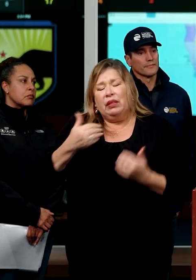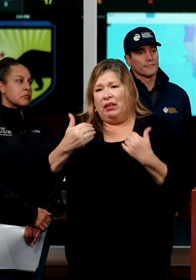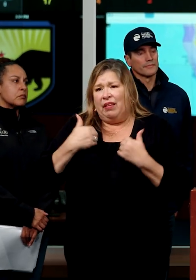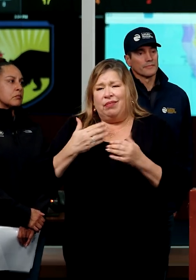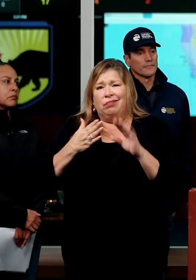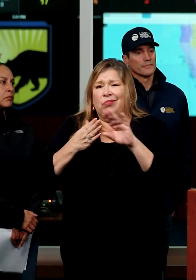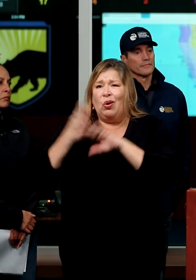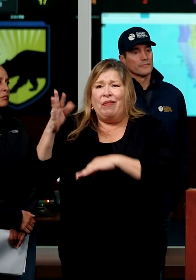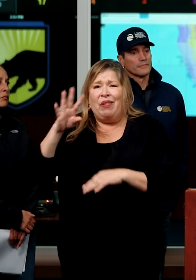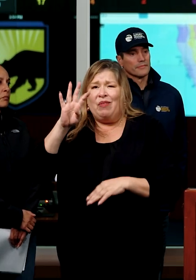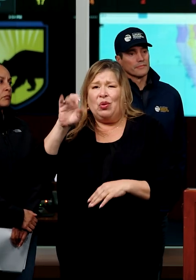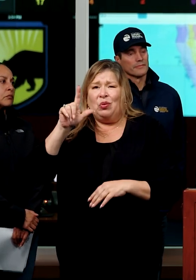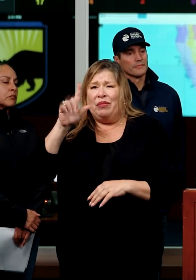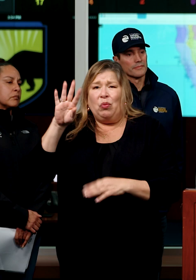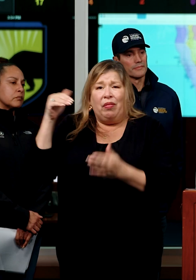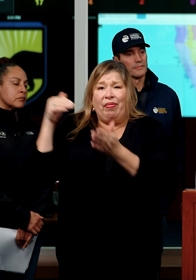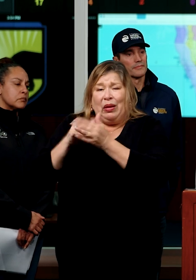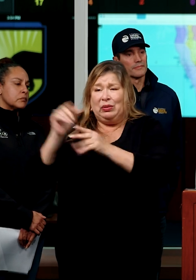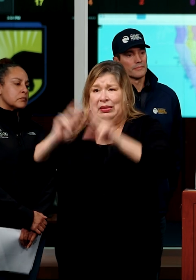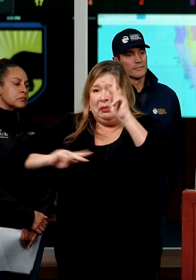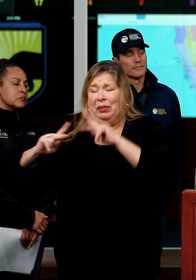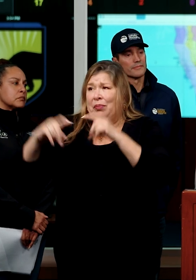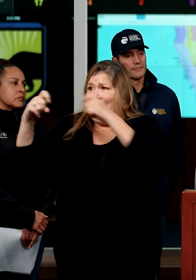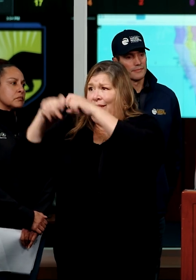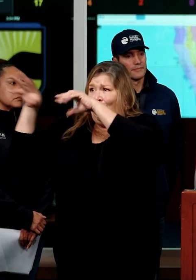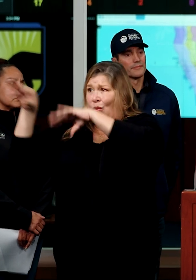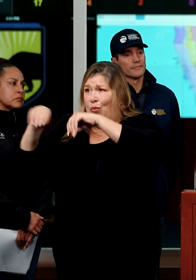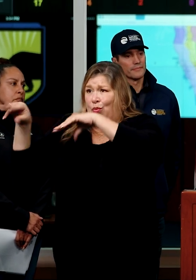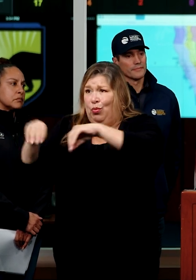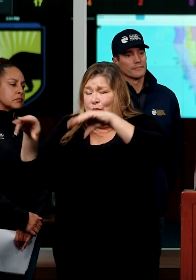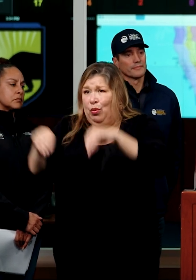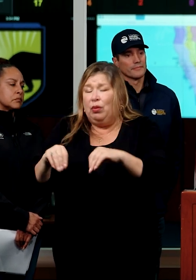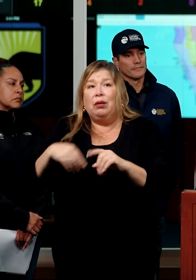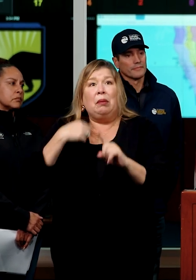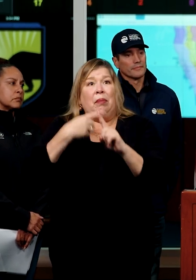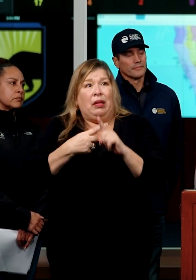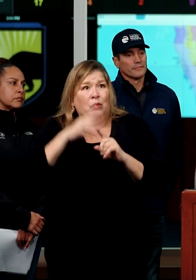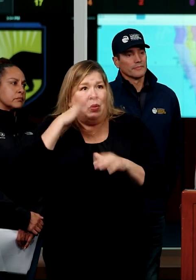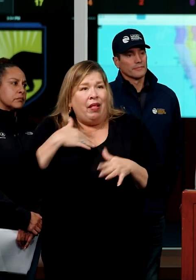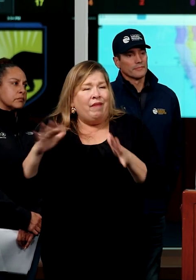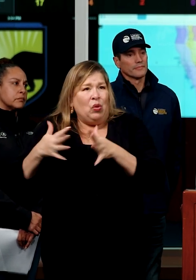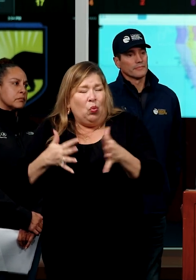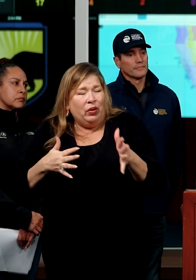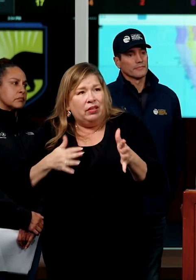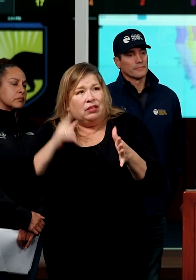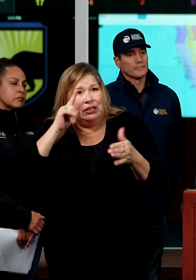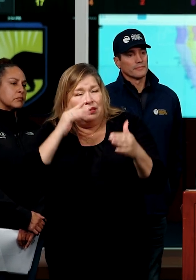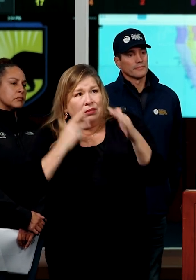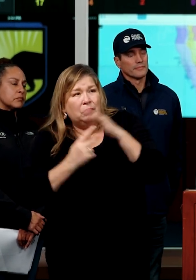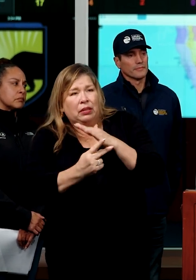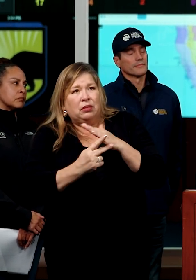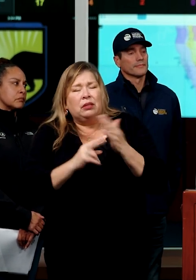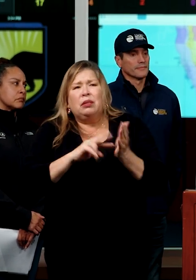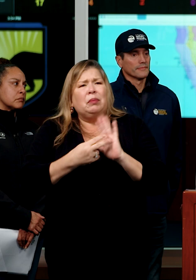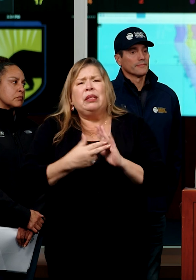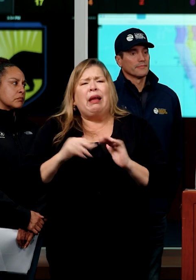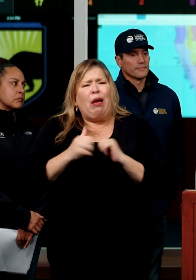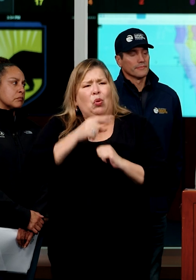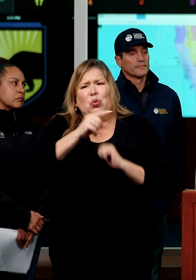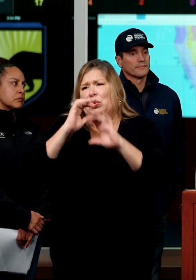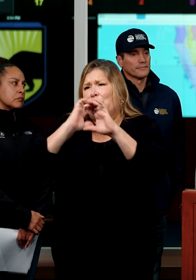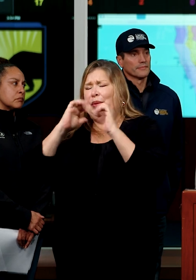without power right now, potentially compounding issues with the wind events expected, what is the communication like with utility companies?